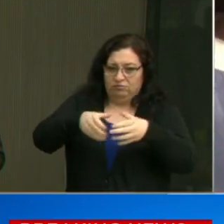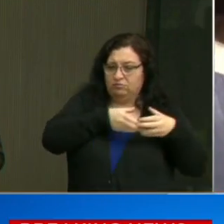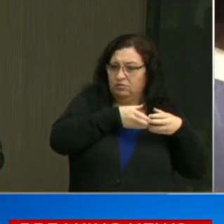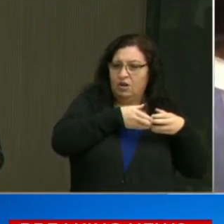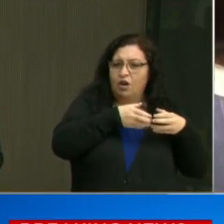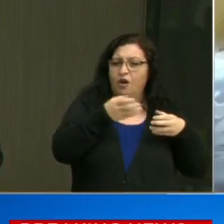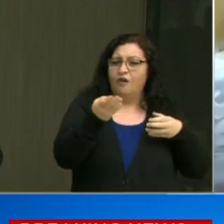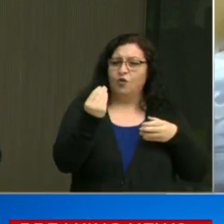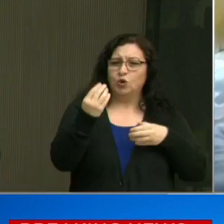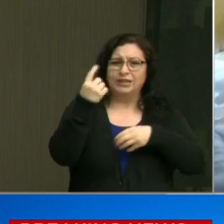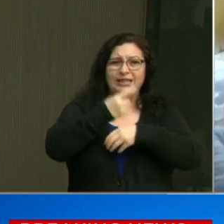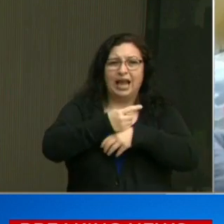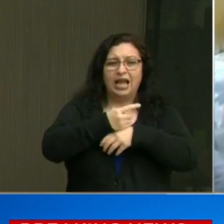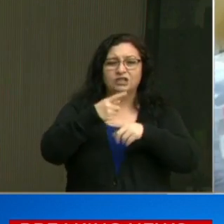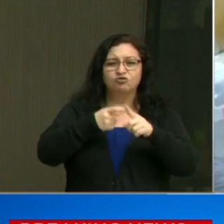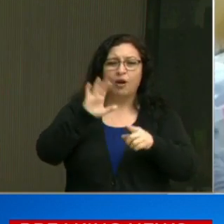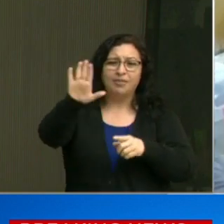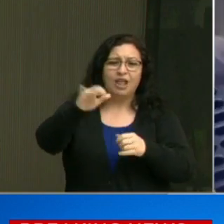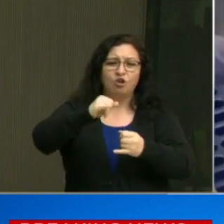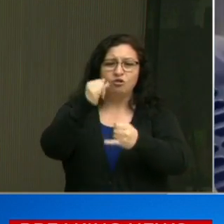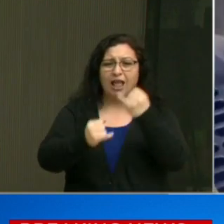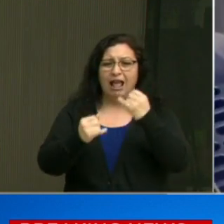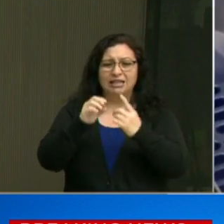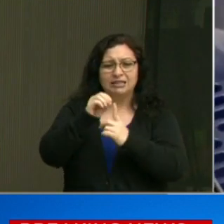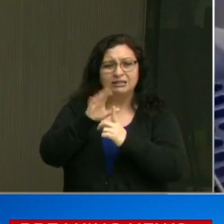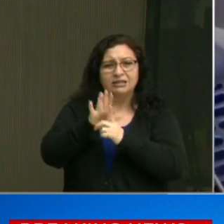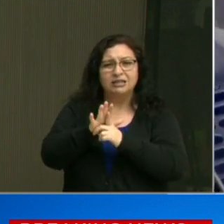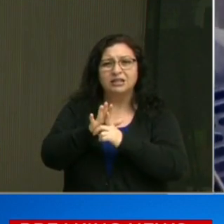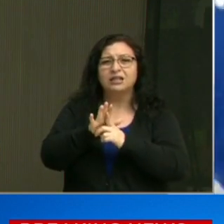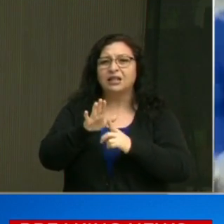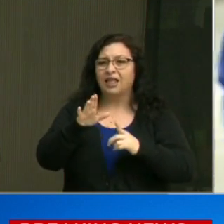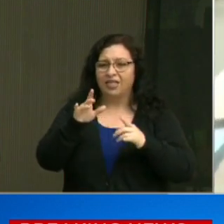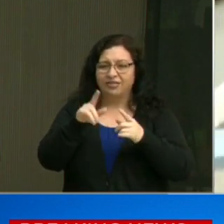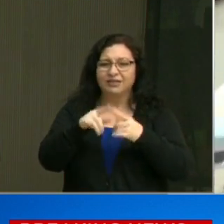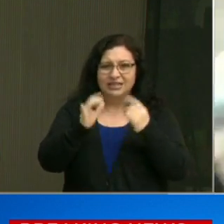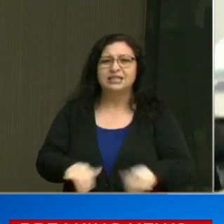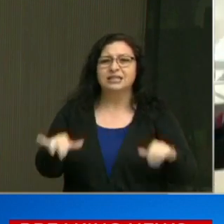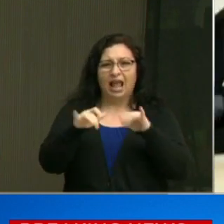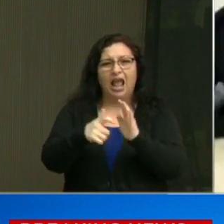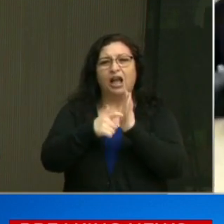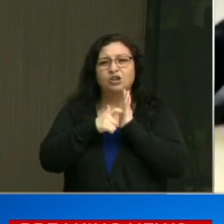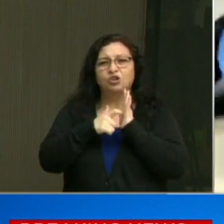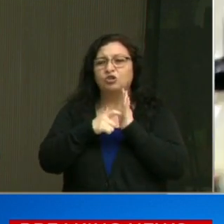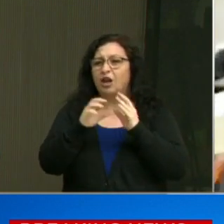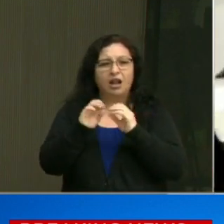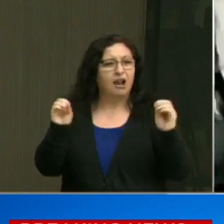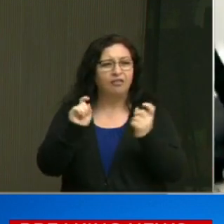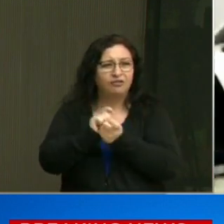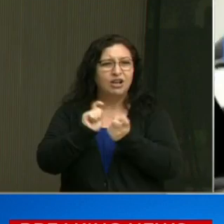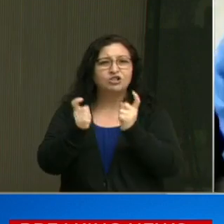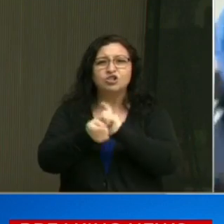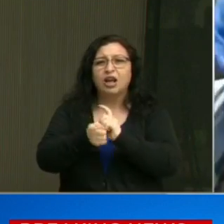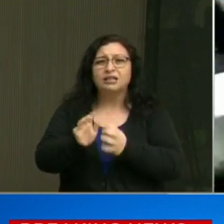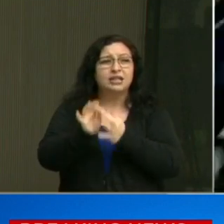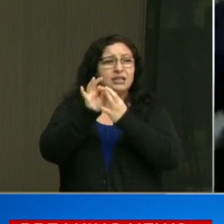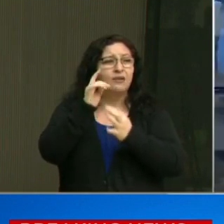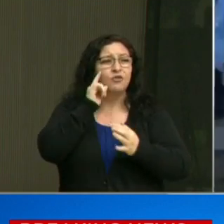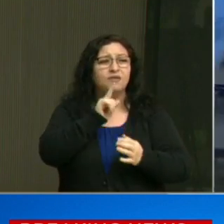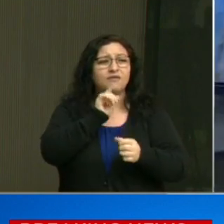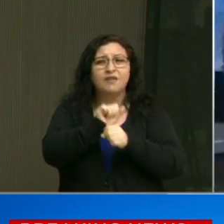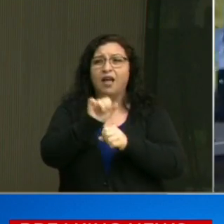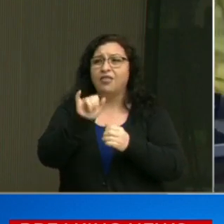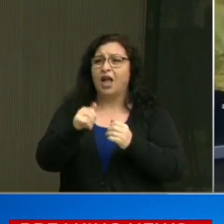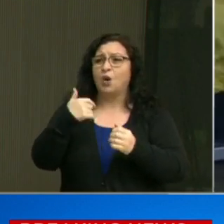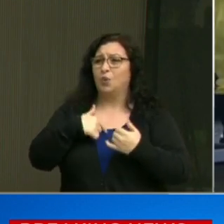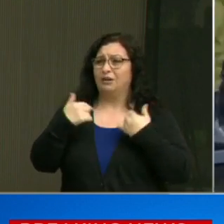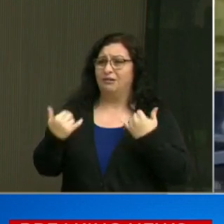to 14 days from their last date of exposure. This is standard practice. Nothing has changed, except for the fact that